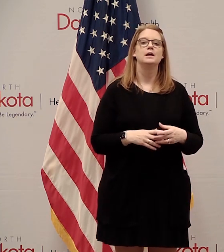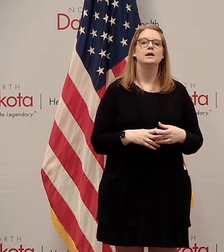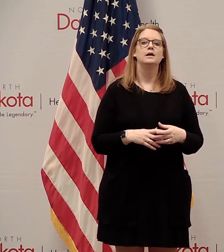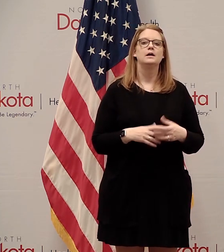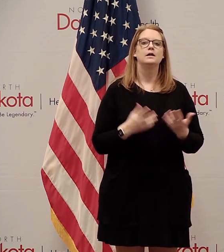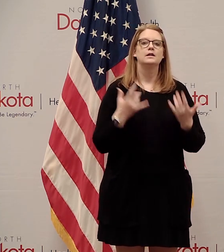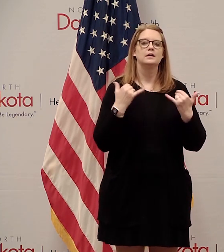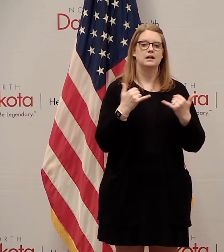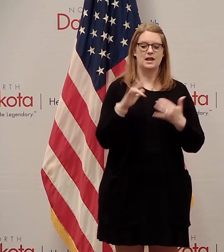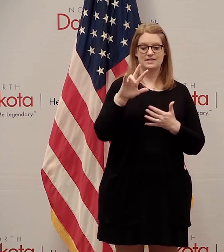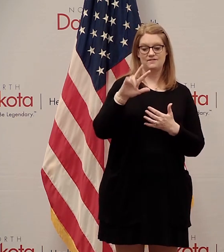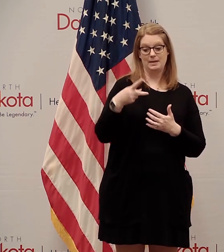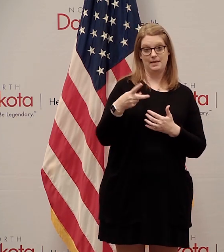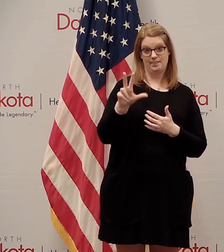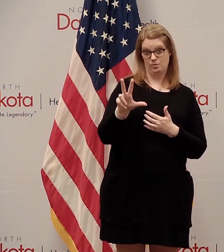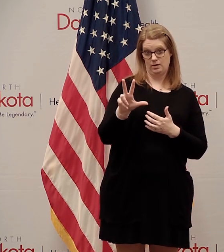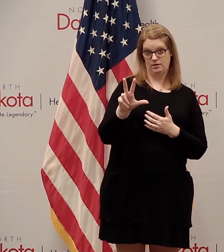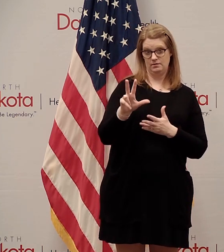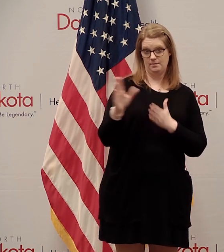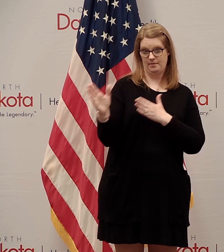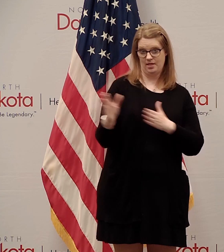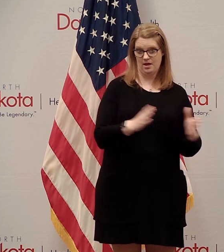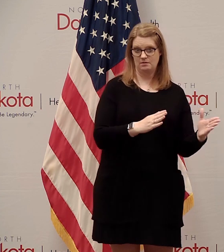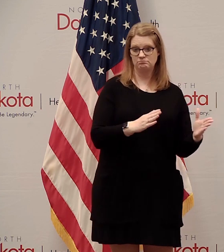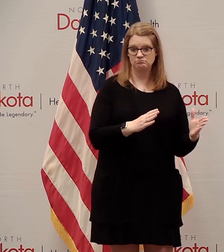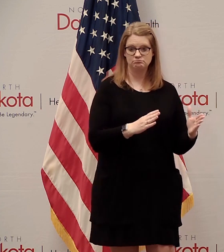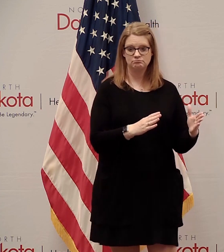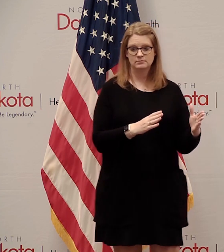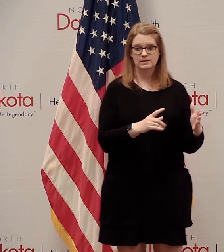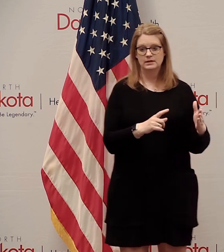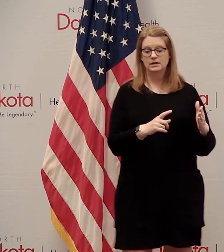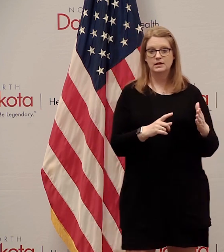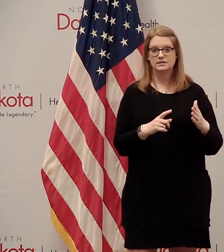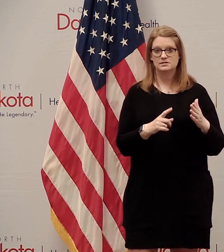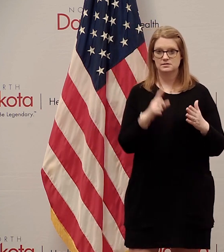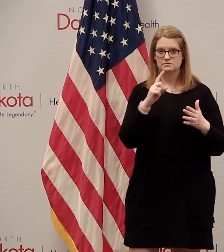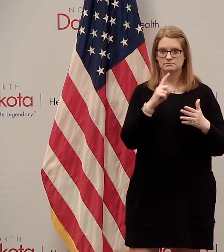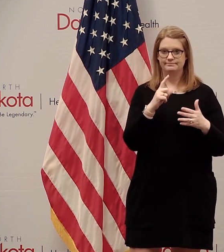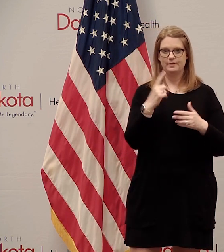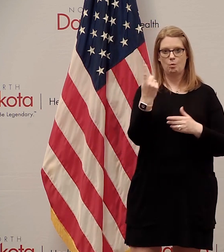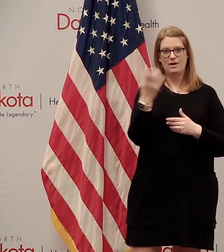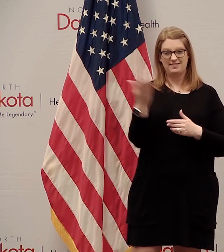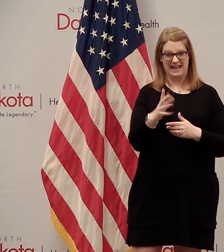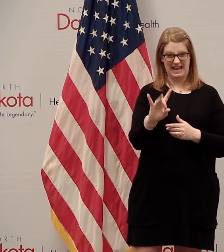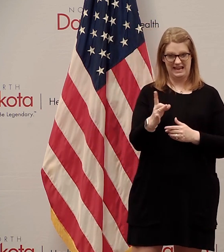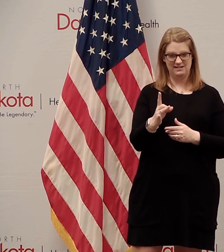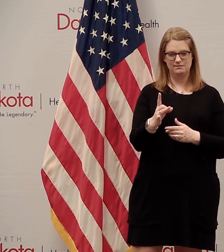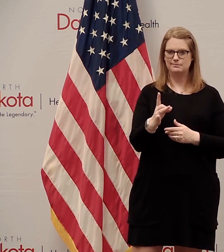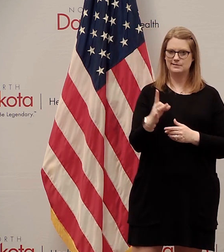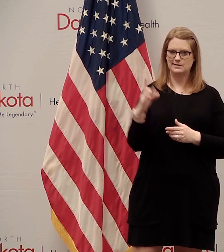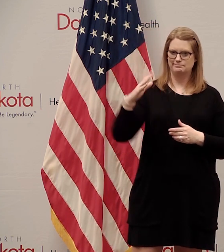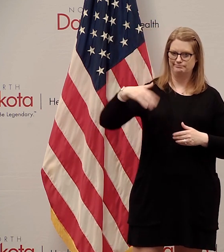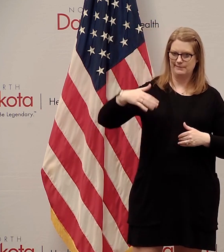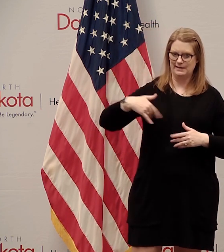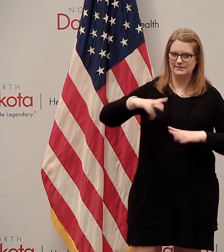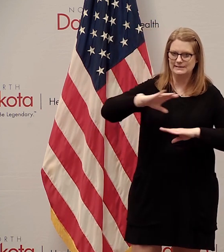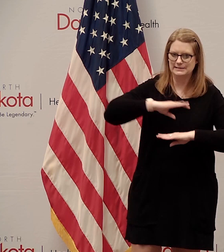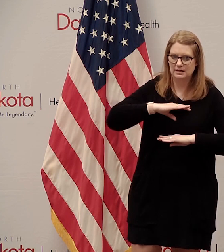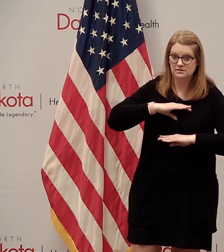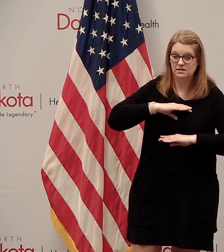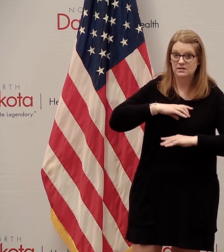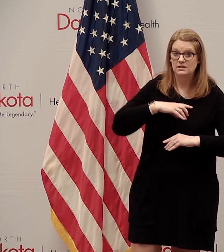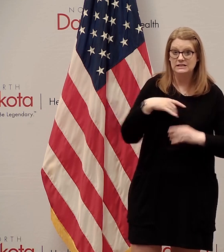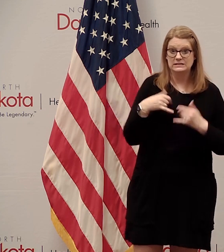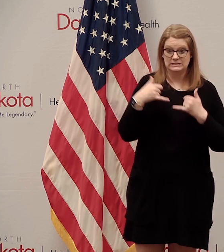on on the vp3 plan you can obviously see that it's one of the eight that is not checked so we're focused very